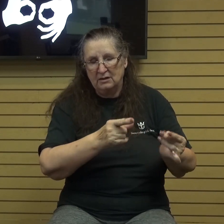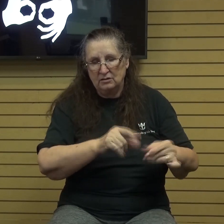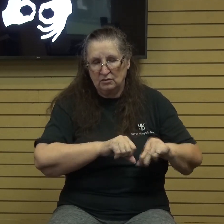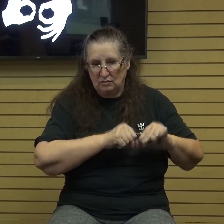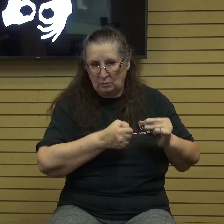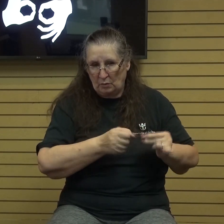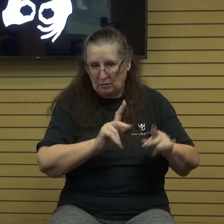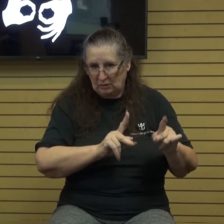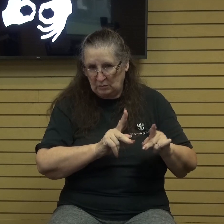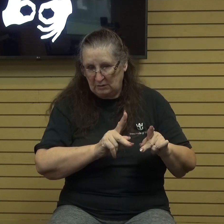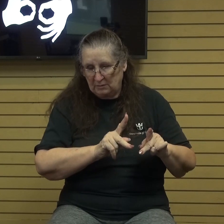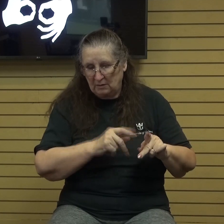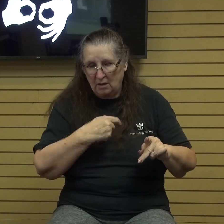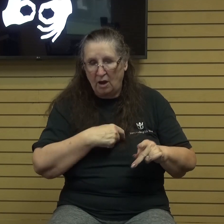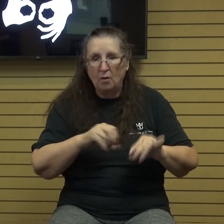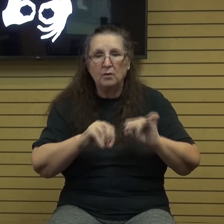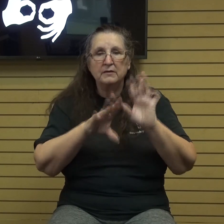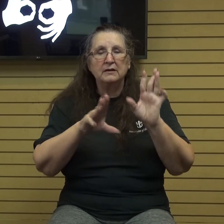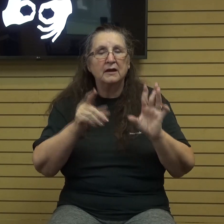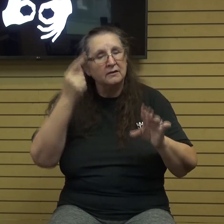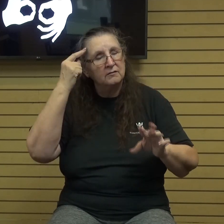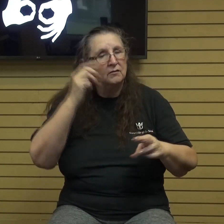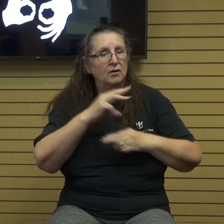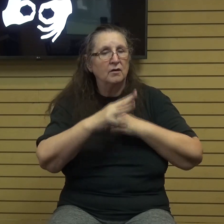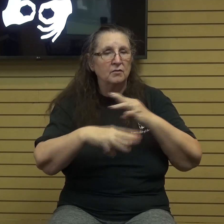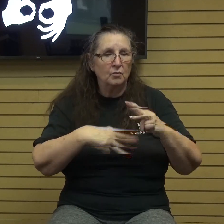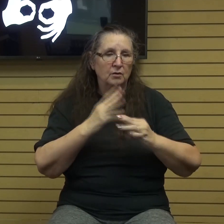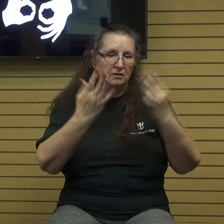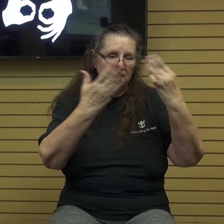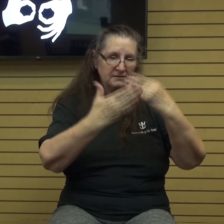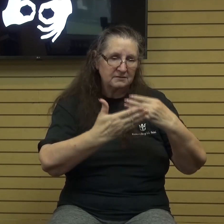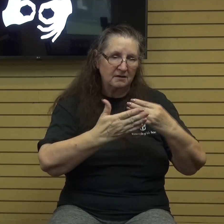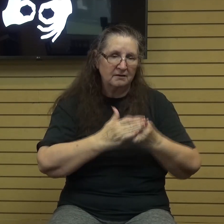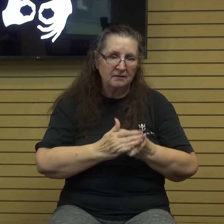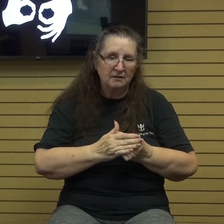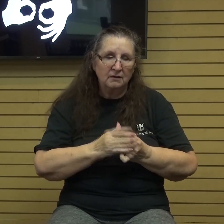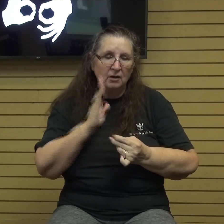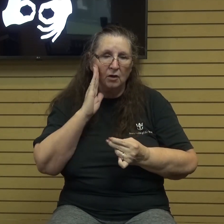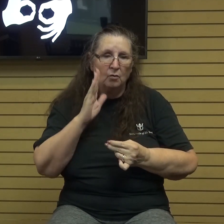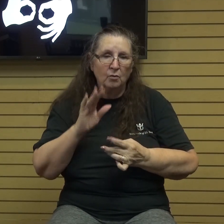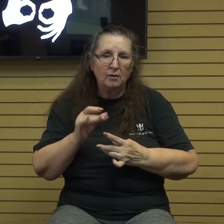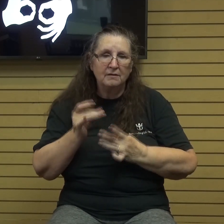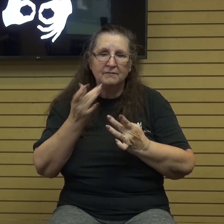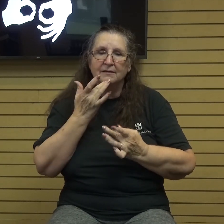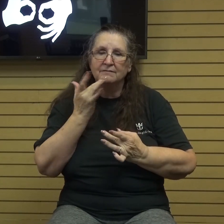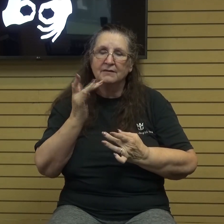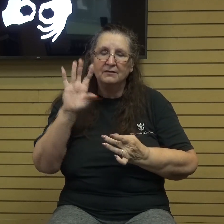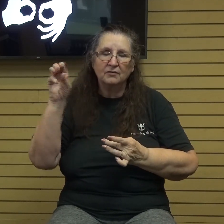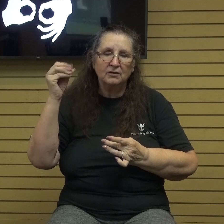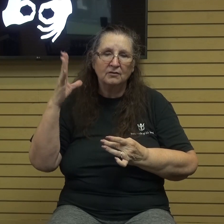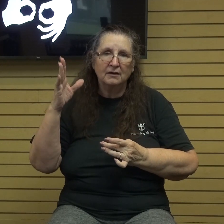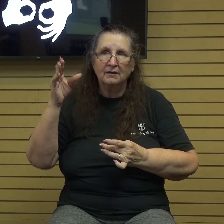Are we being the light in a dark world? Are we going to find favor and grace in the eyes of our Lord?